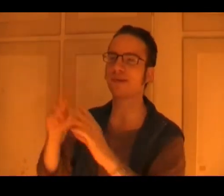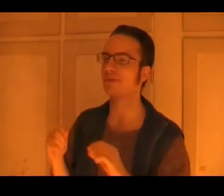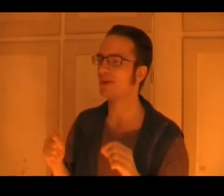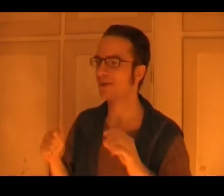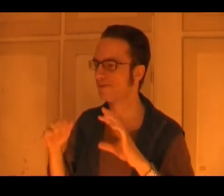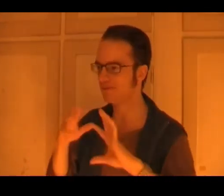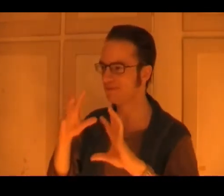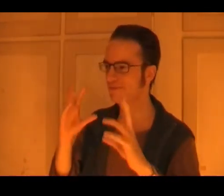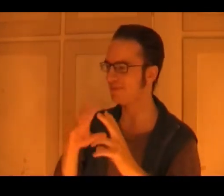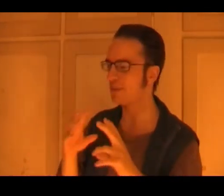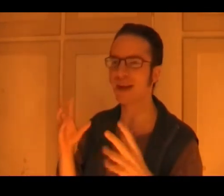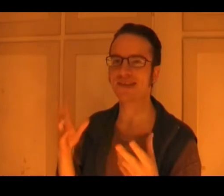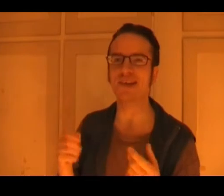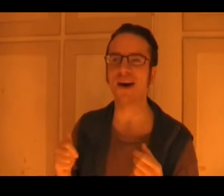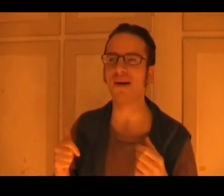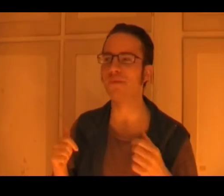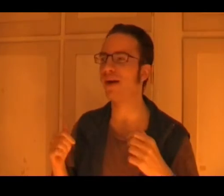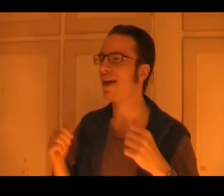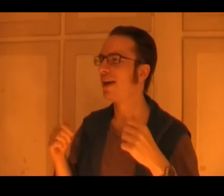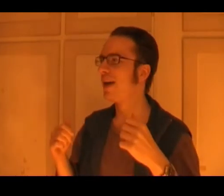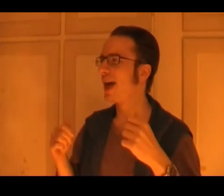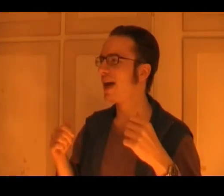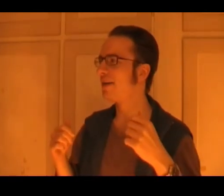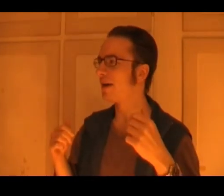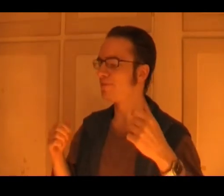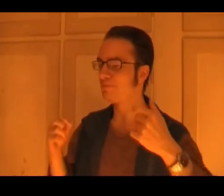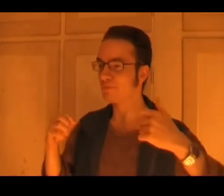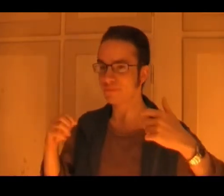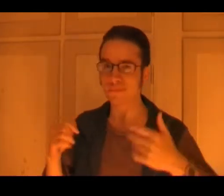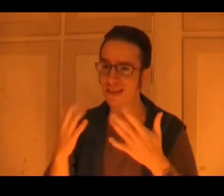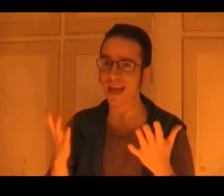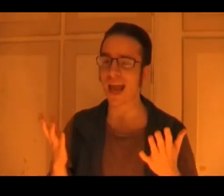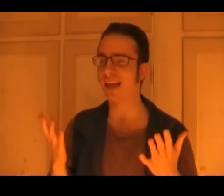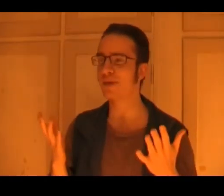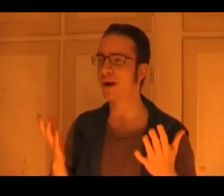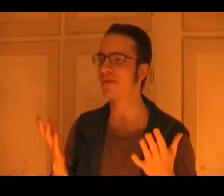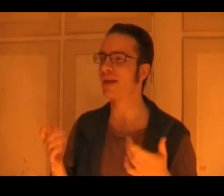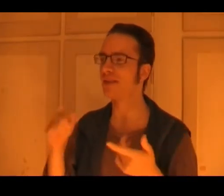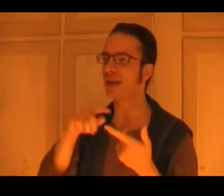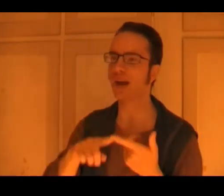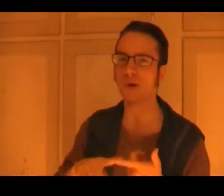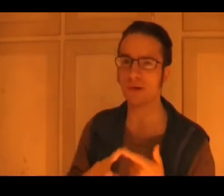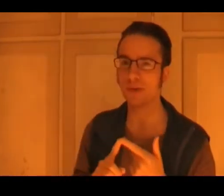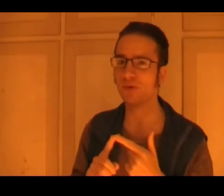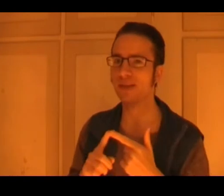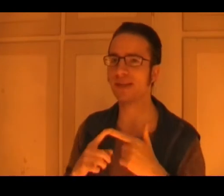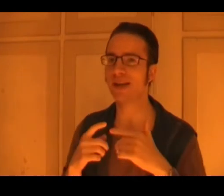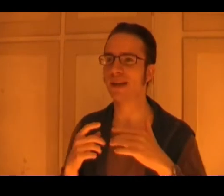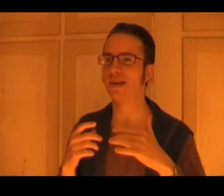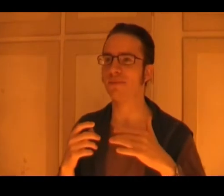depiction of, and, um, and in spite of, at, at one point in the movie, they, um,